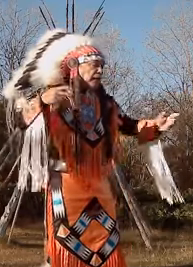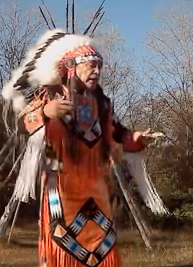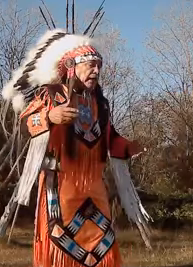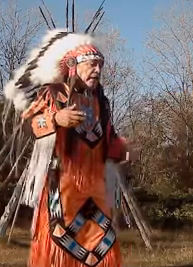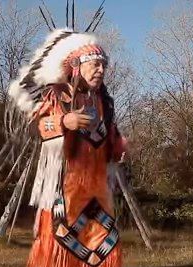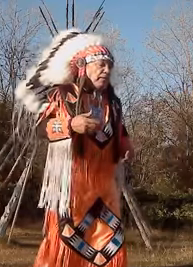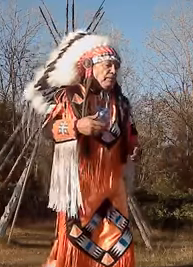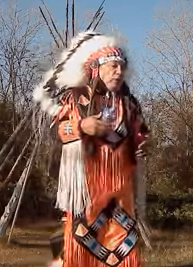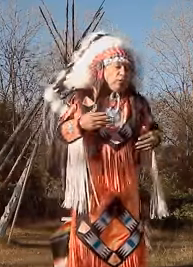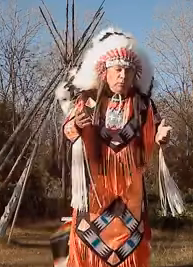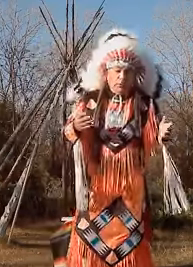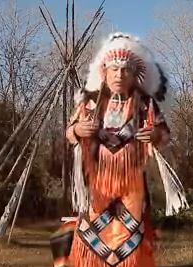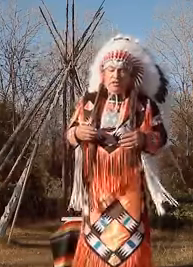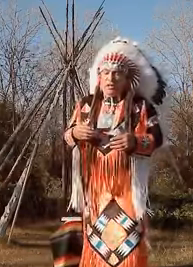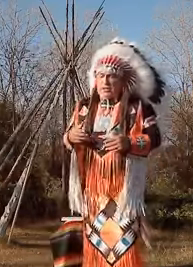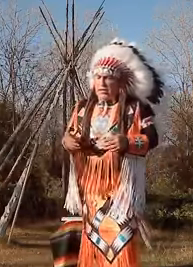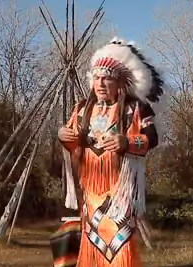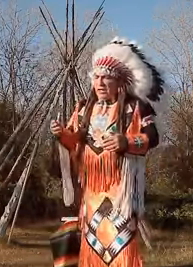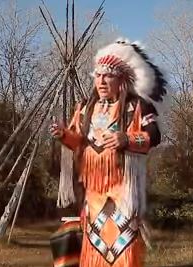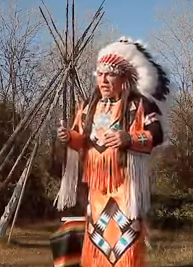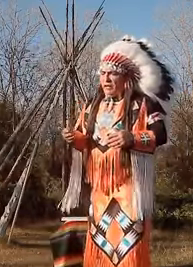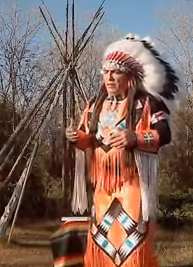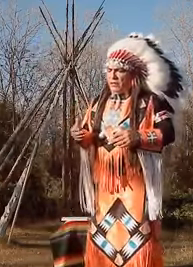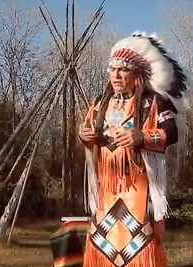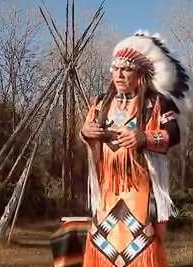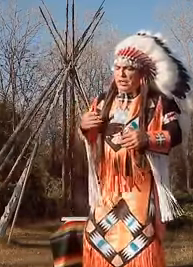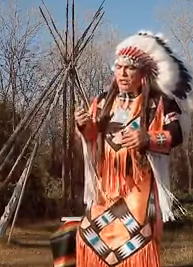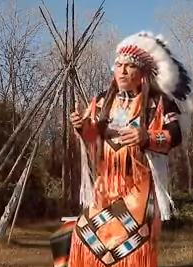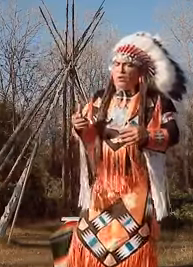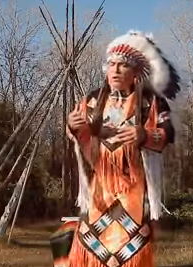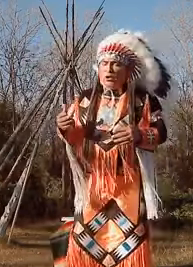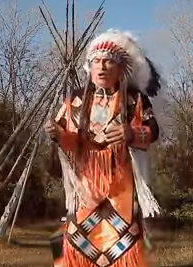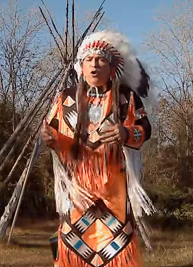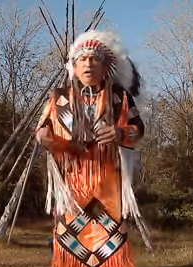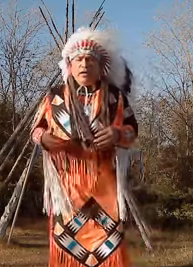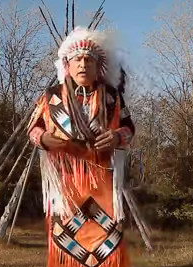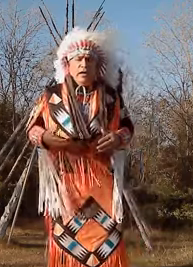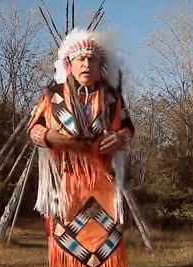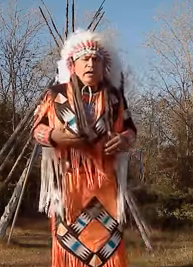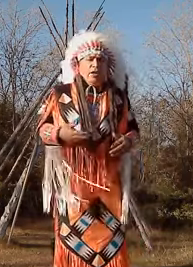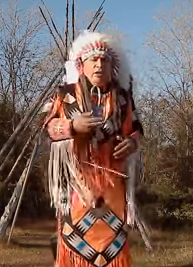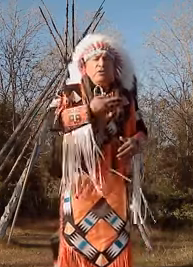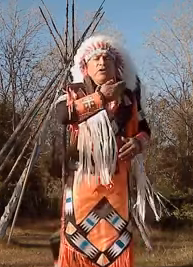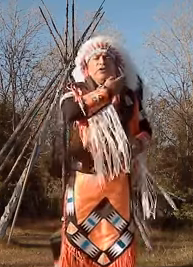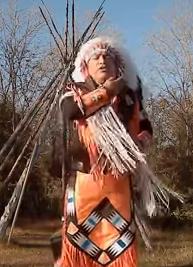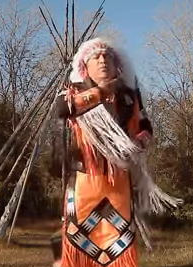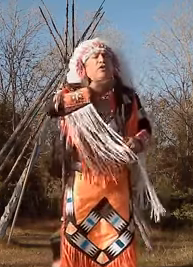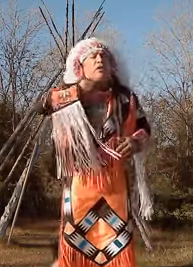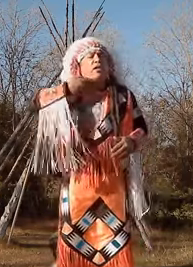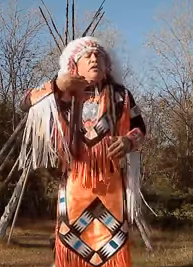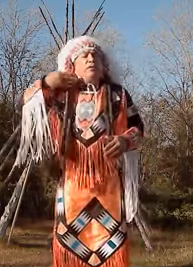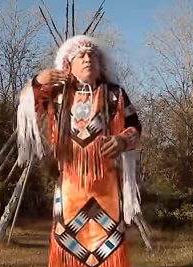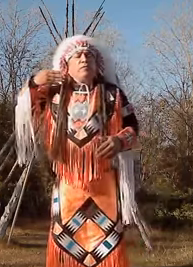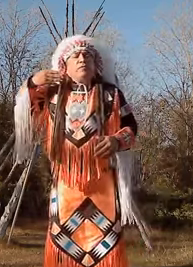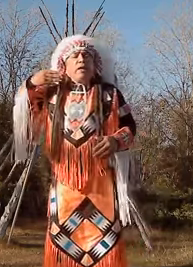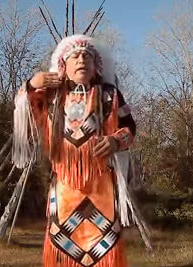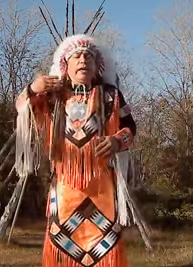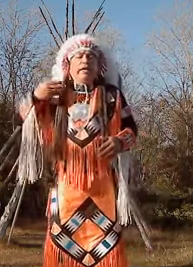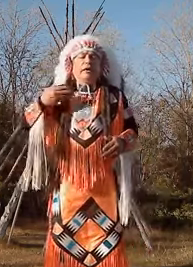And earlier we were discussing this, say you were Lakota, you would do this mark here. And that